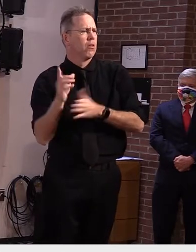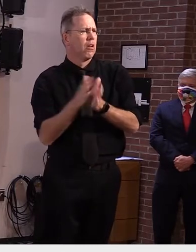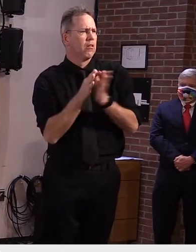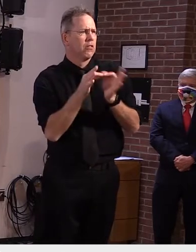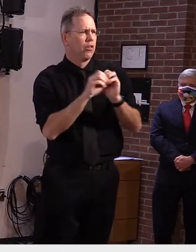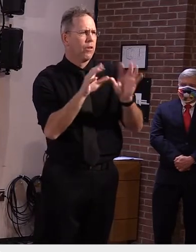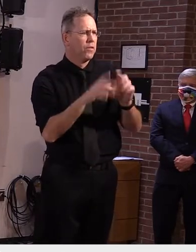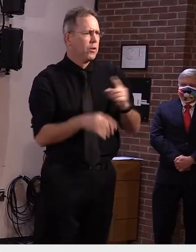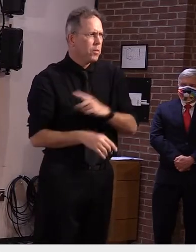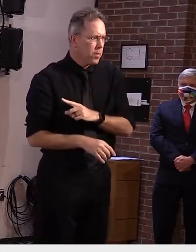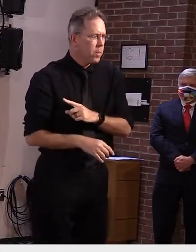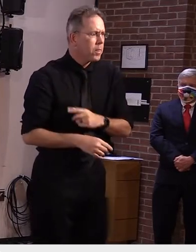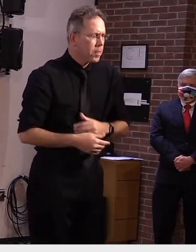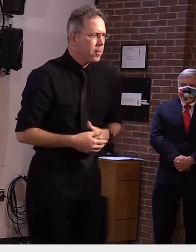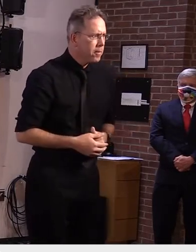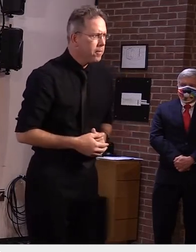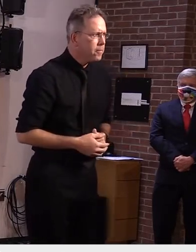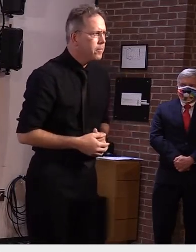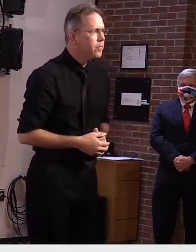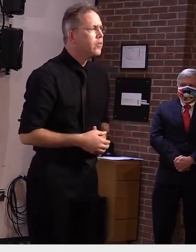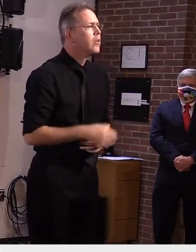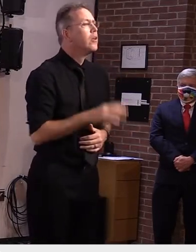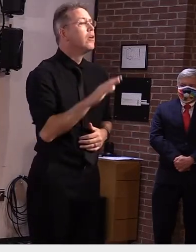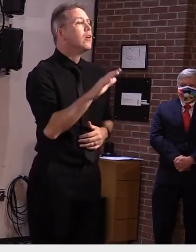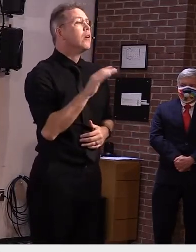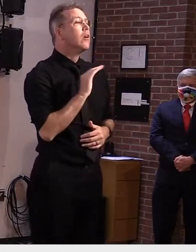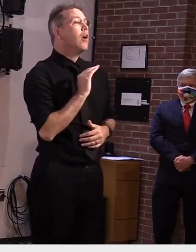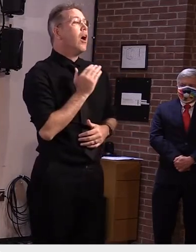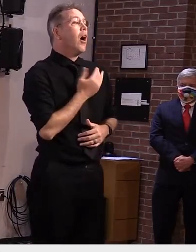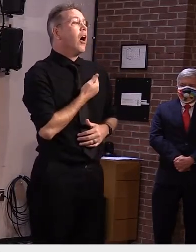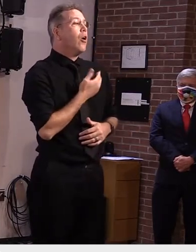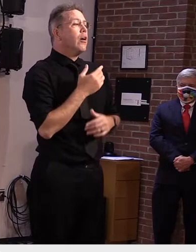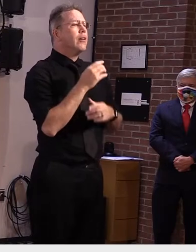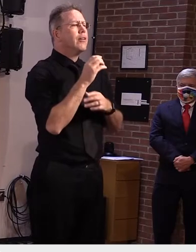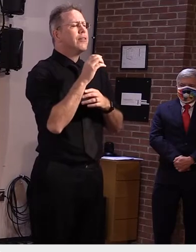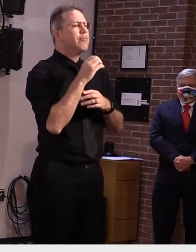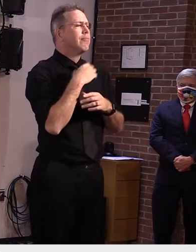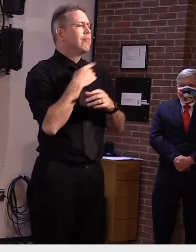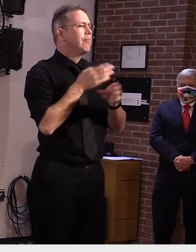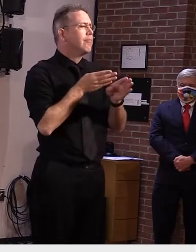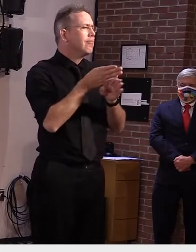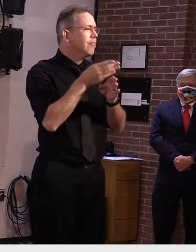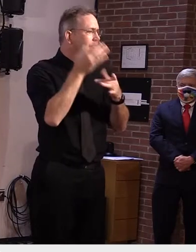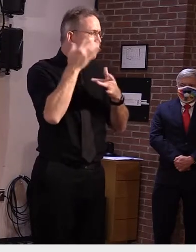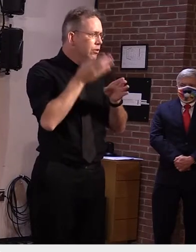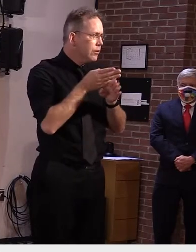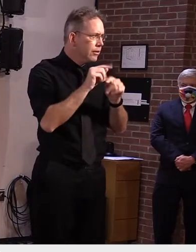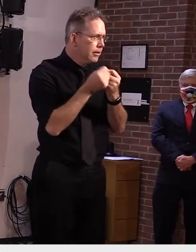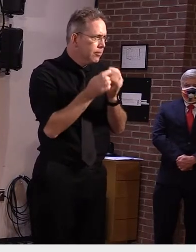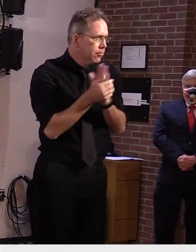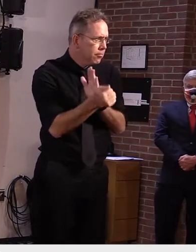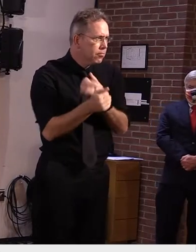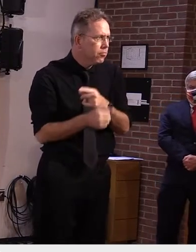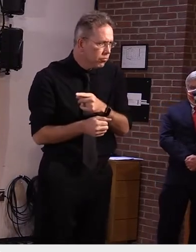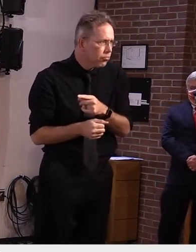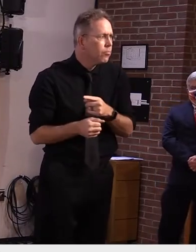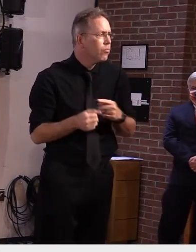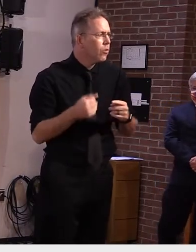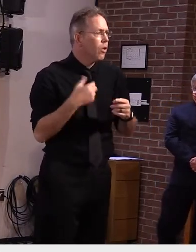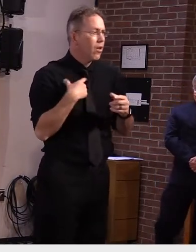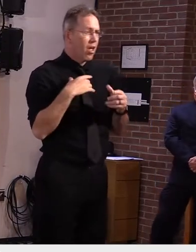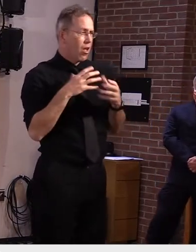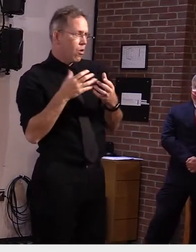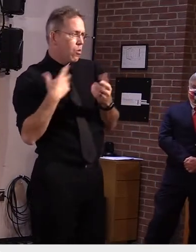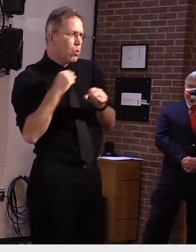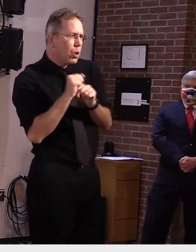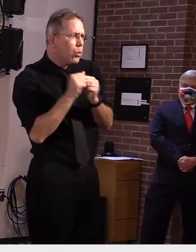Yeah the EPI teams whether it's the contact tracing team, the outbreak prevention and response team, they work closely with the school officials to